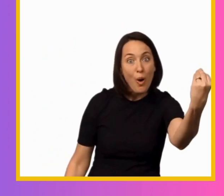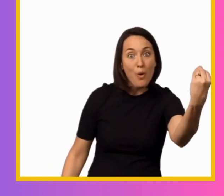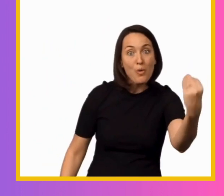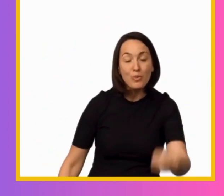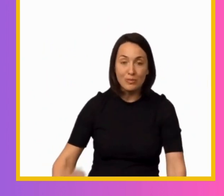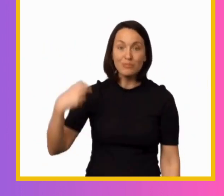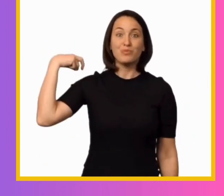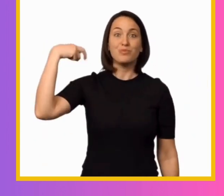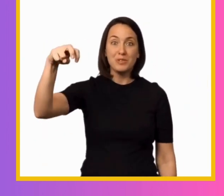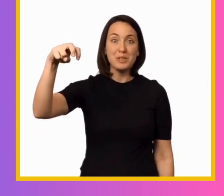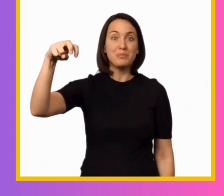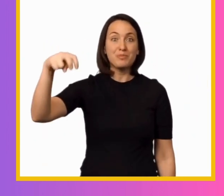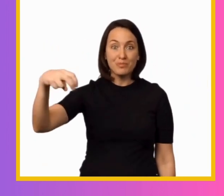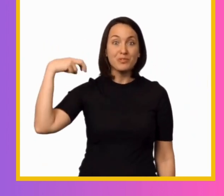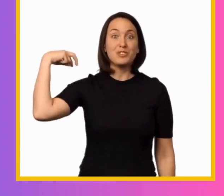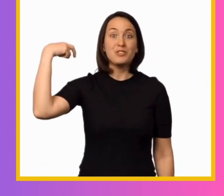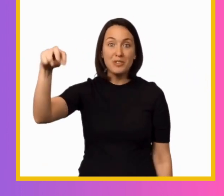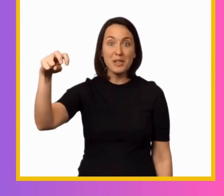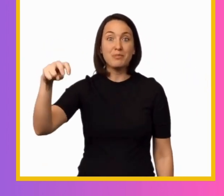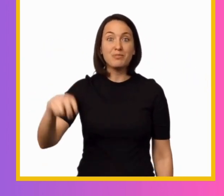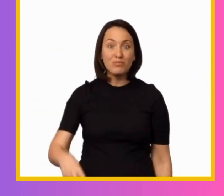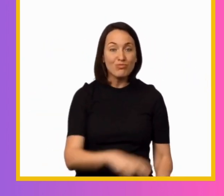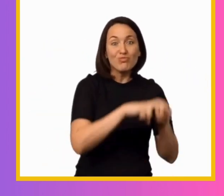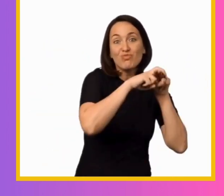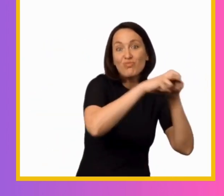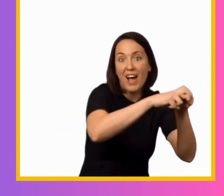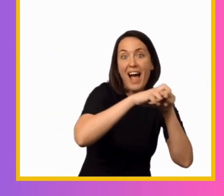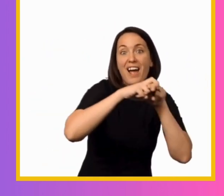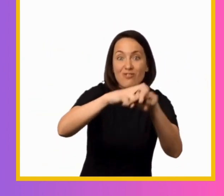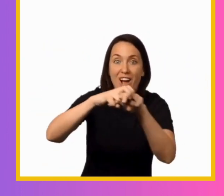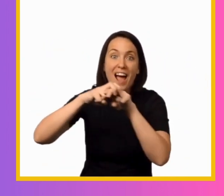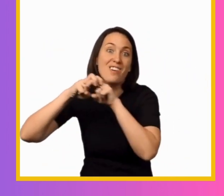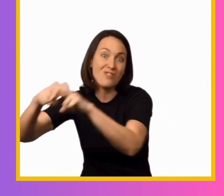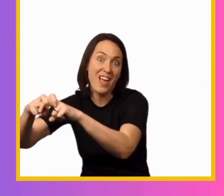go. Trip, trip. Ride, ride, ride.